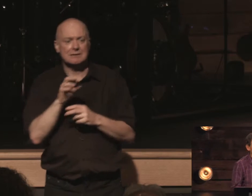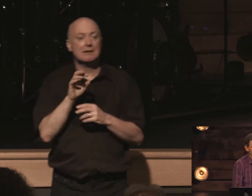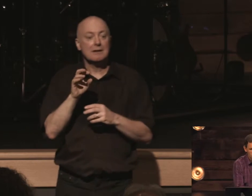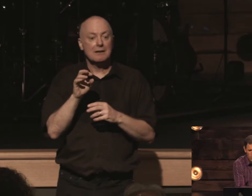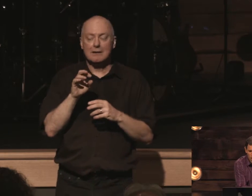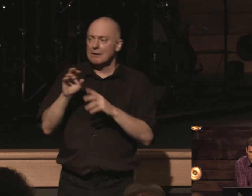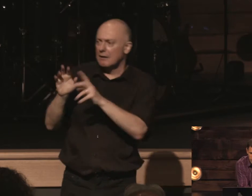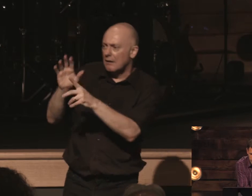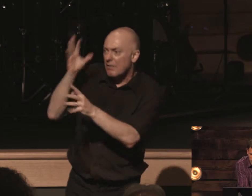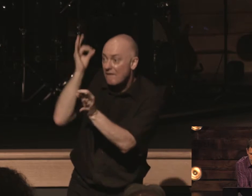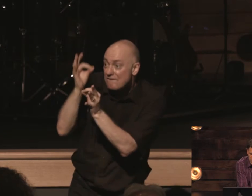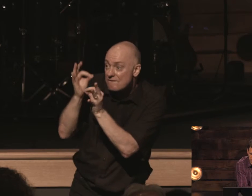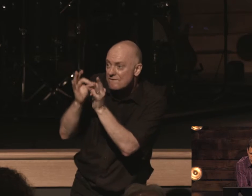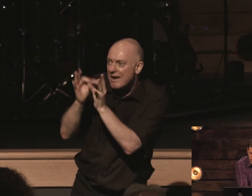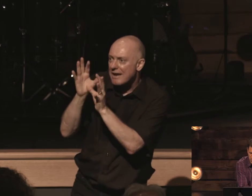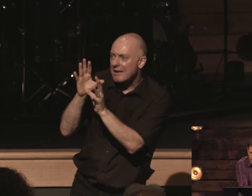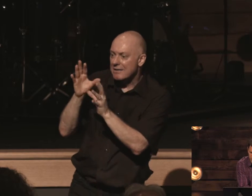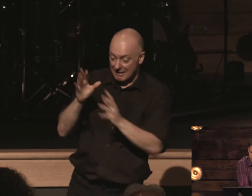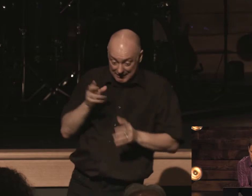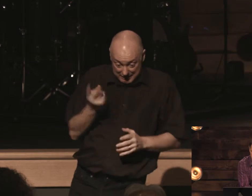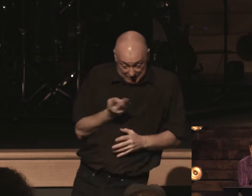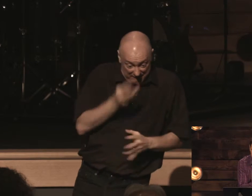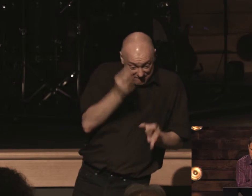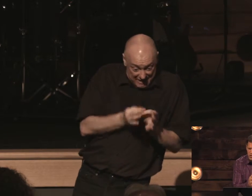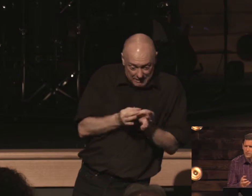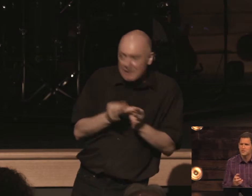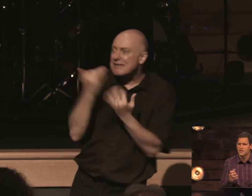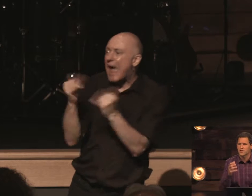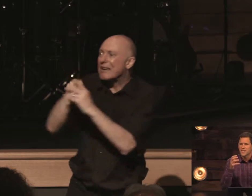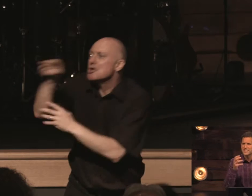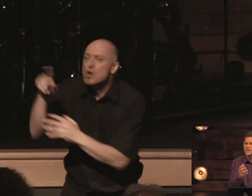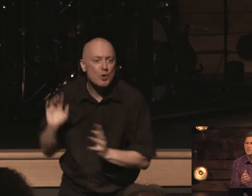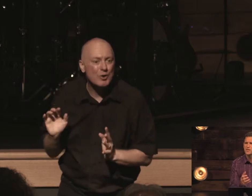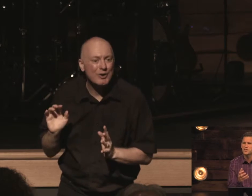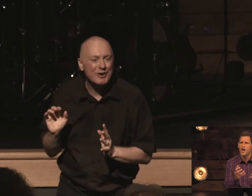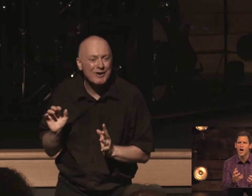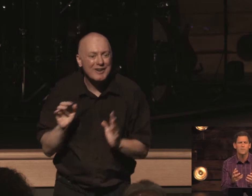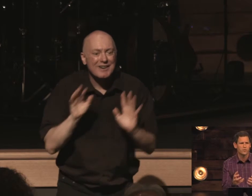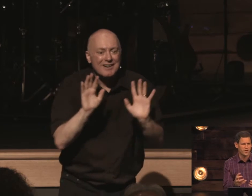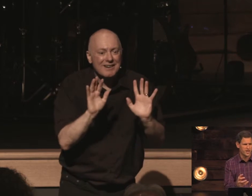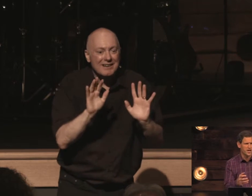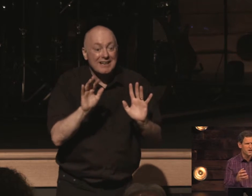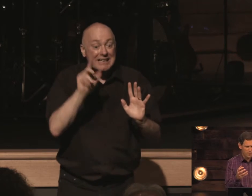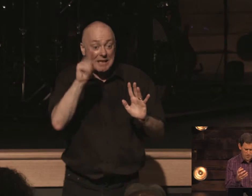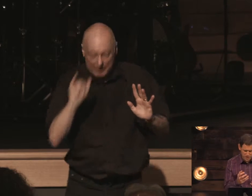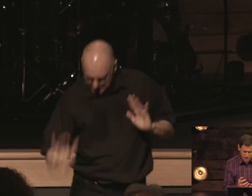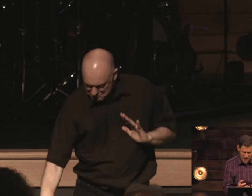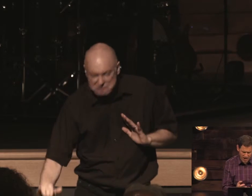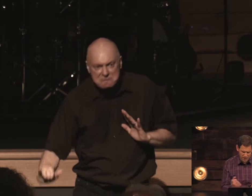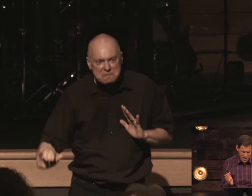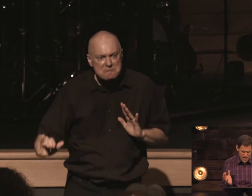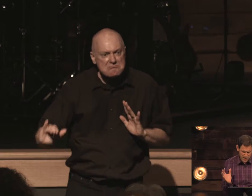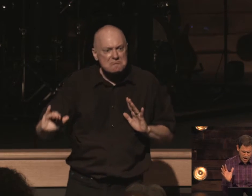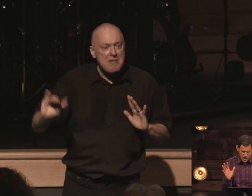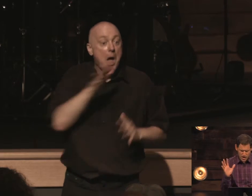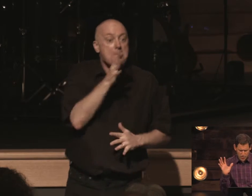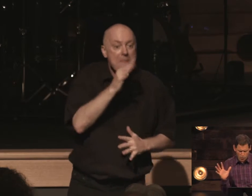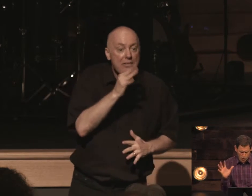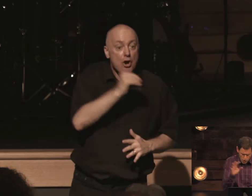in you also is what paul says so notice this timothy's upbringing from a child he the uh the word